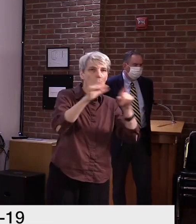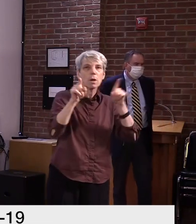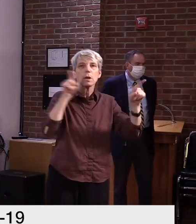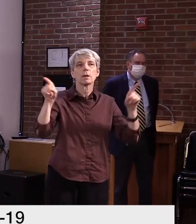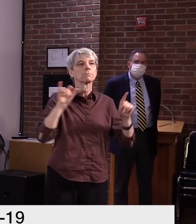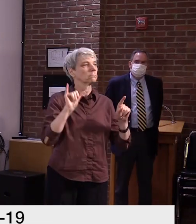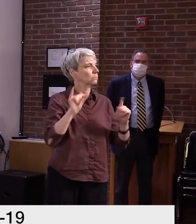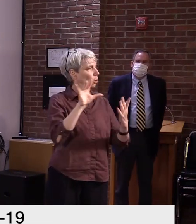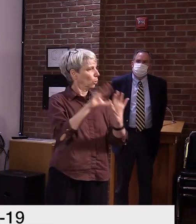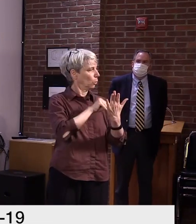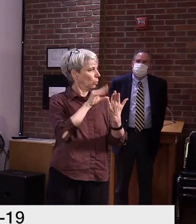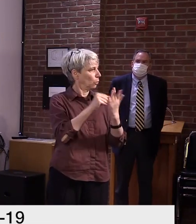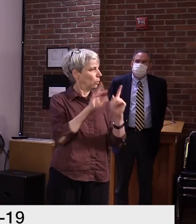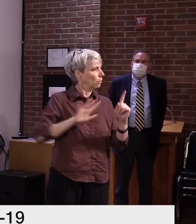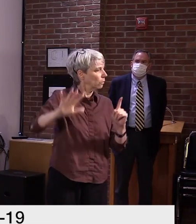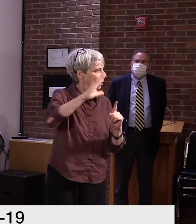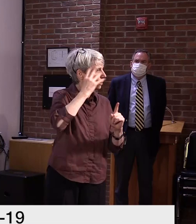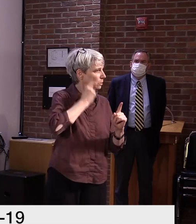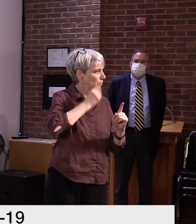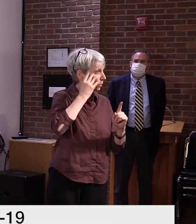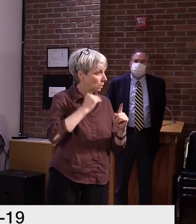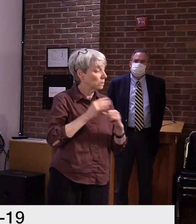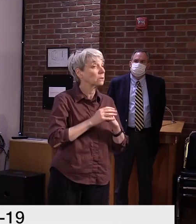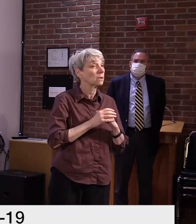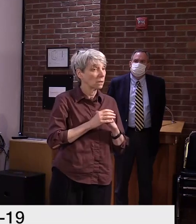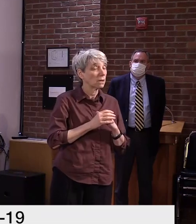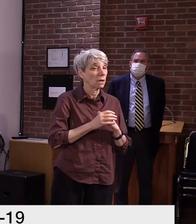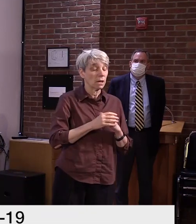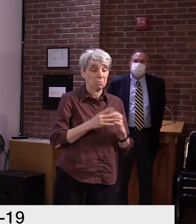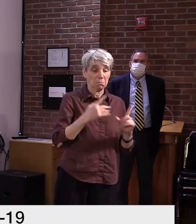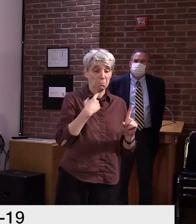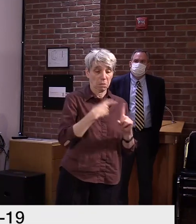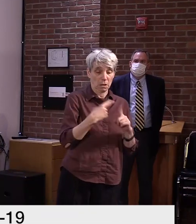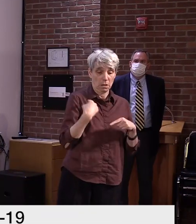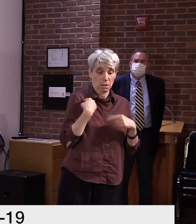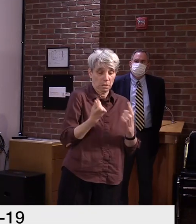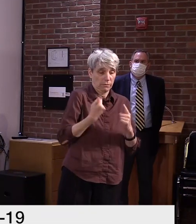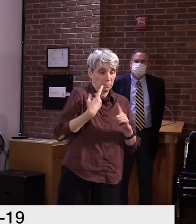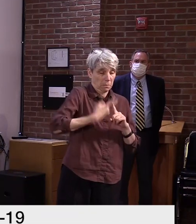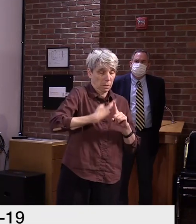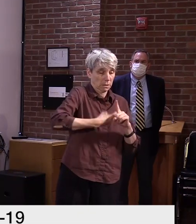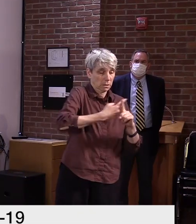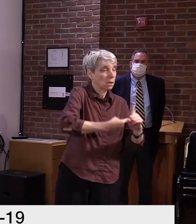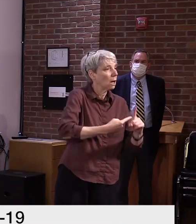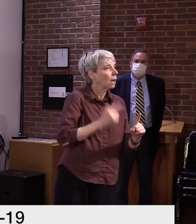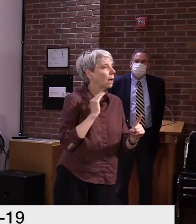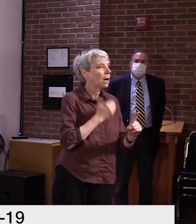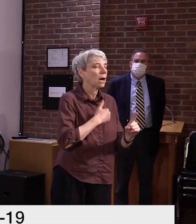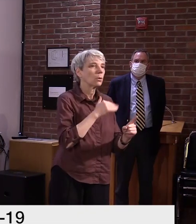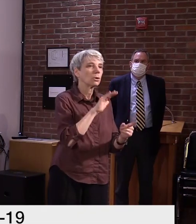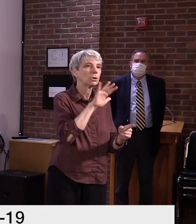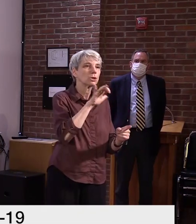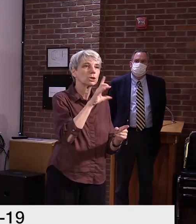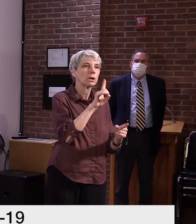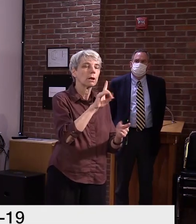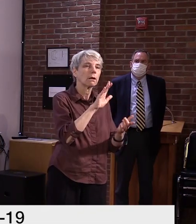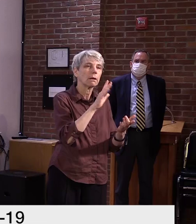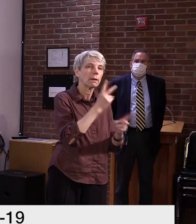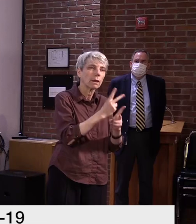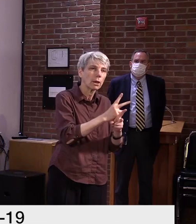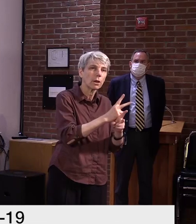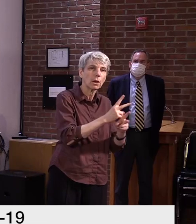have in fact been, had a lot of experience over the last several months with childcare settings being open. And